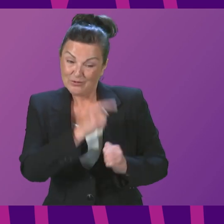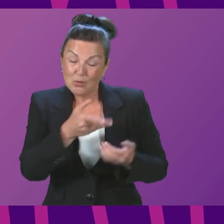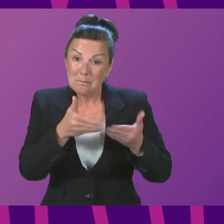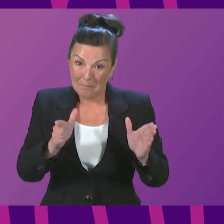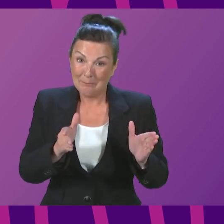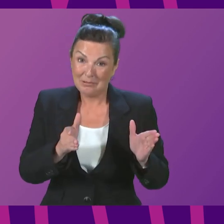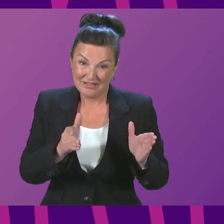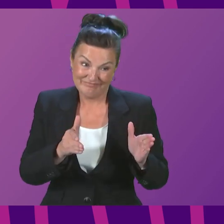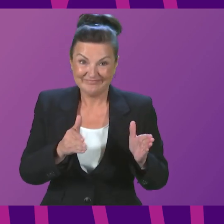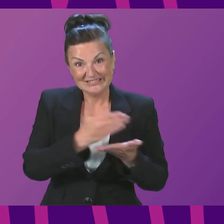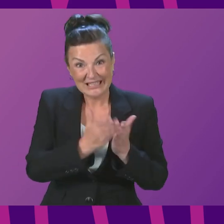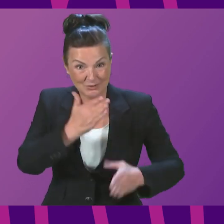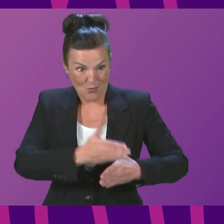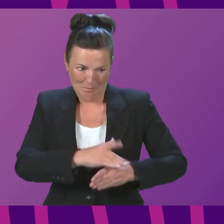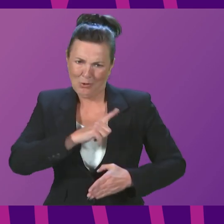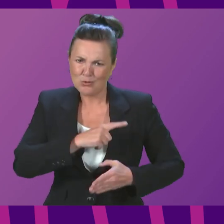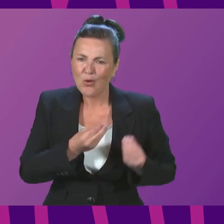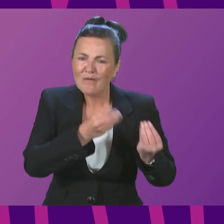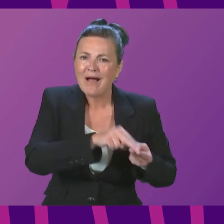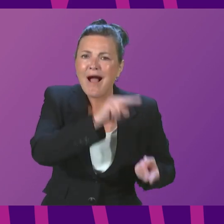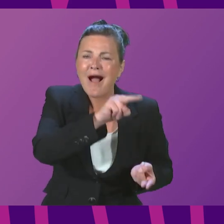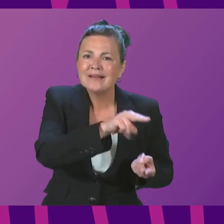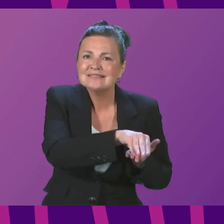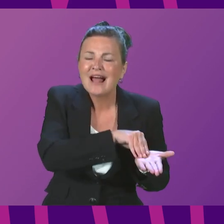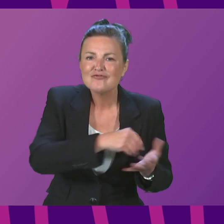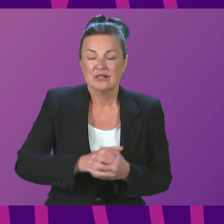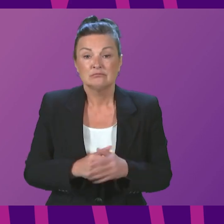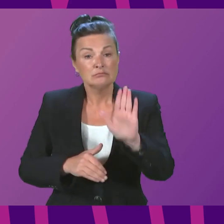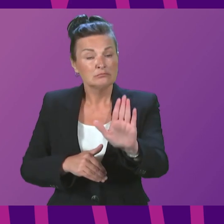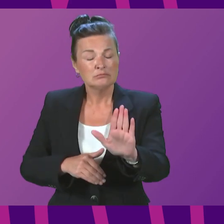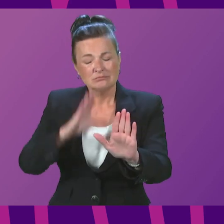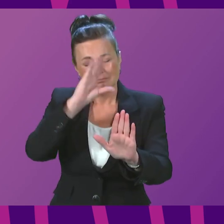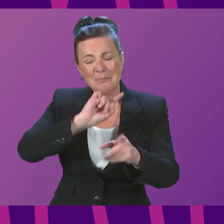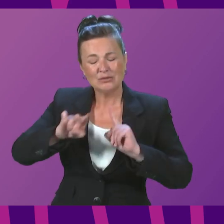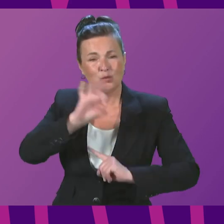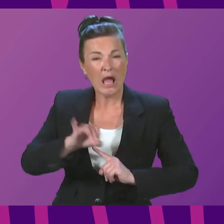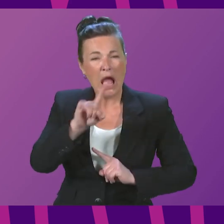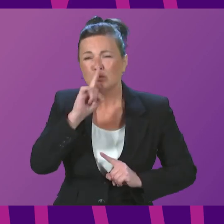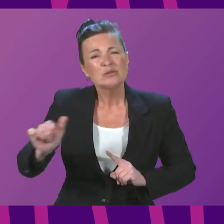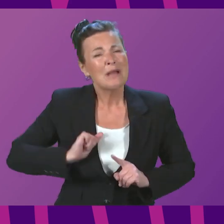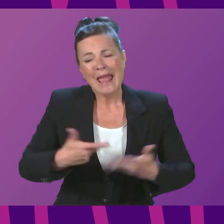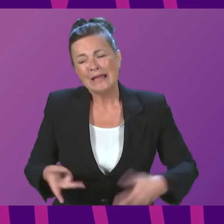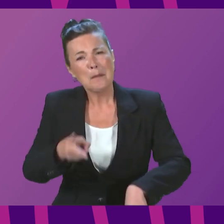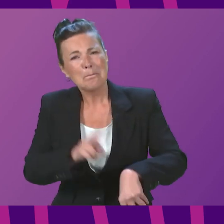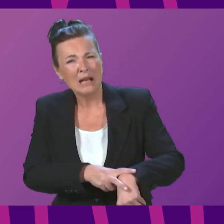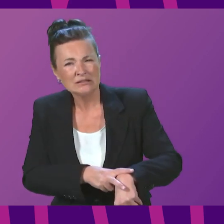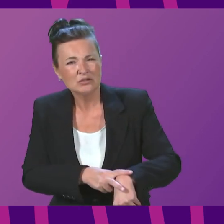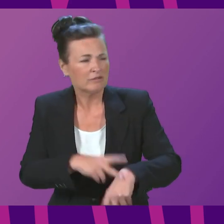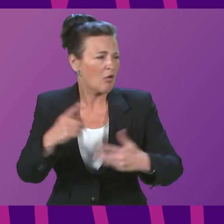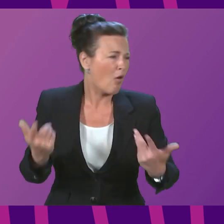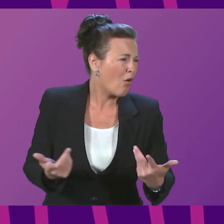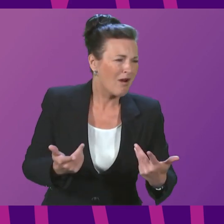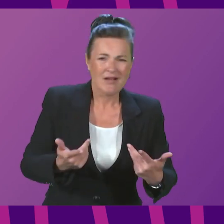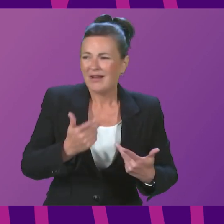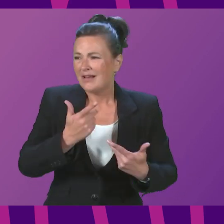here. Let me return to the detail of the questions. I don't expect any police officer or any public sector worker to congratulate the